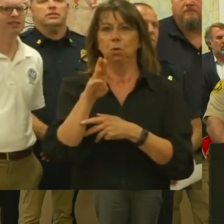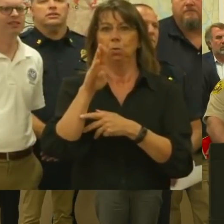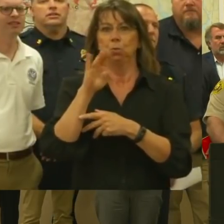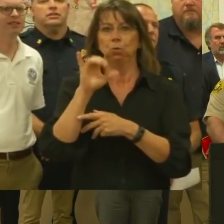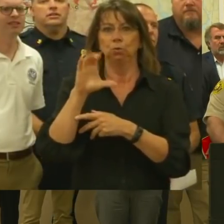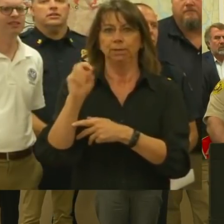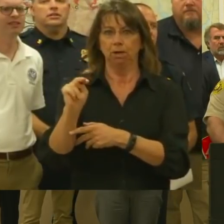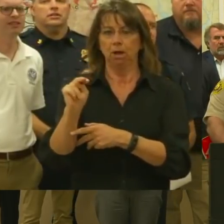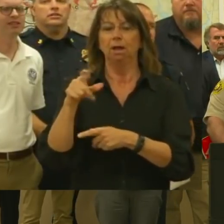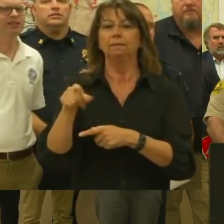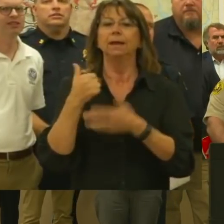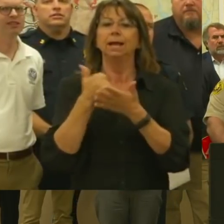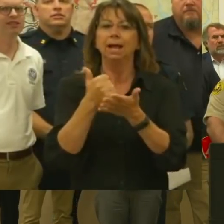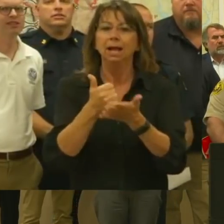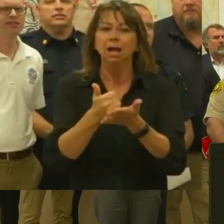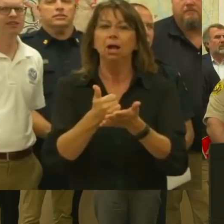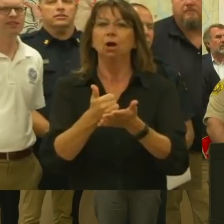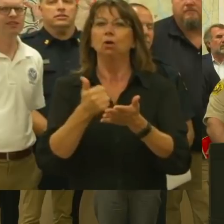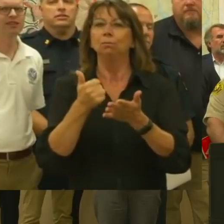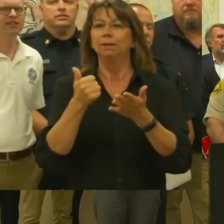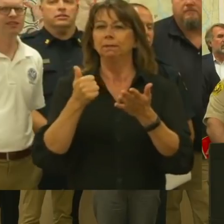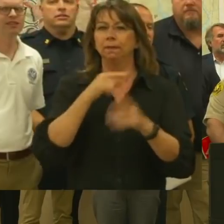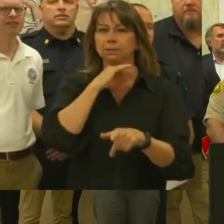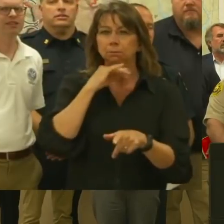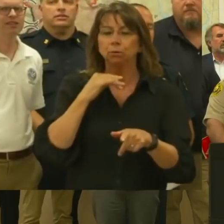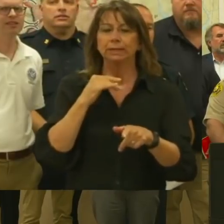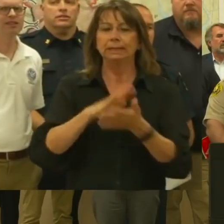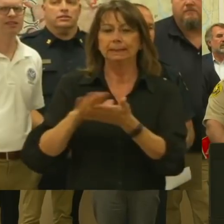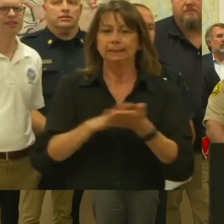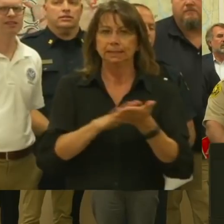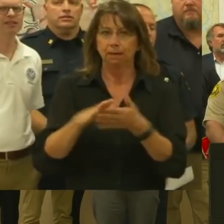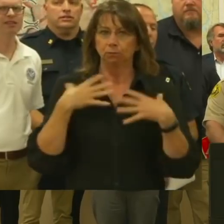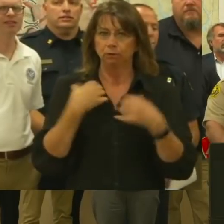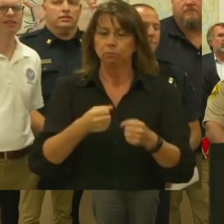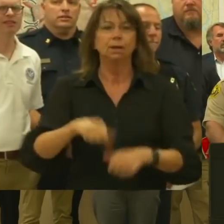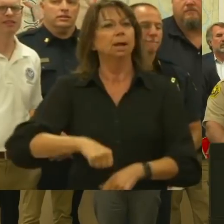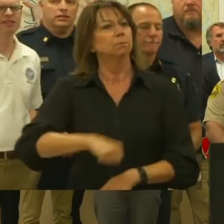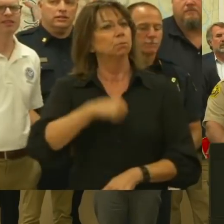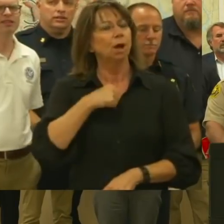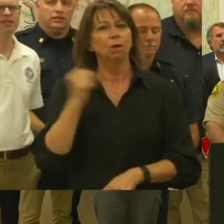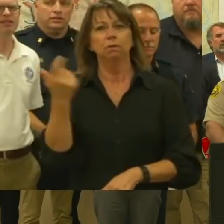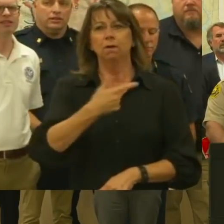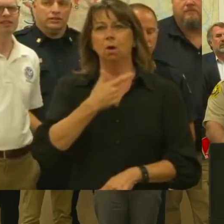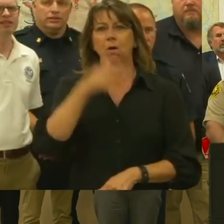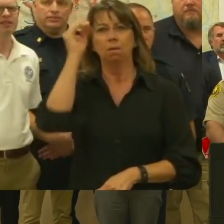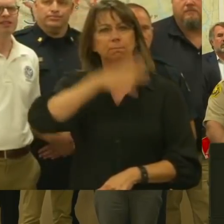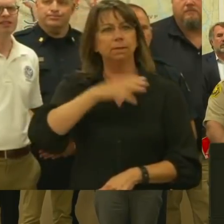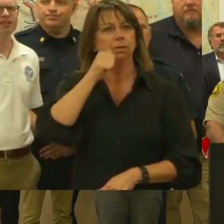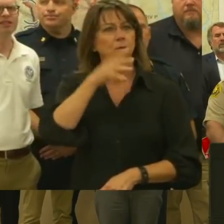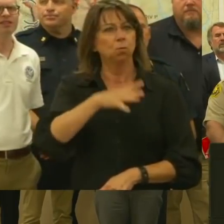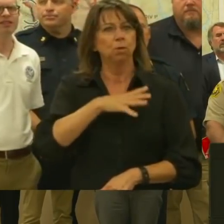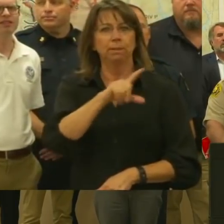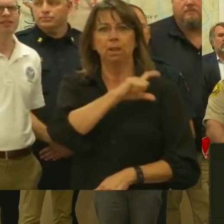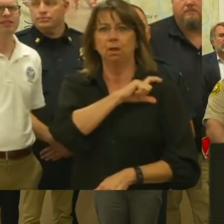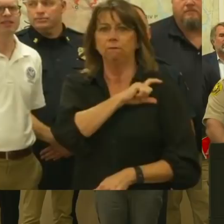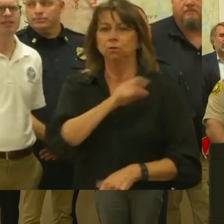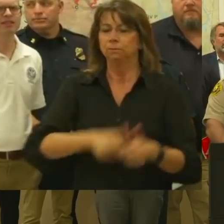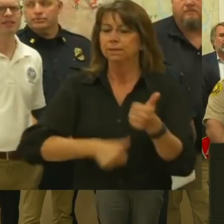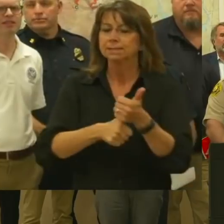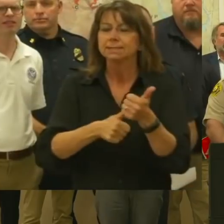debris cleanup and some of the recovery for them. But I'm very proud of the men and women of law enforcement have assisted us during this